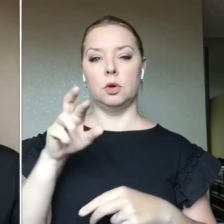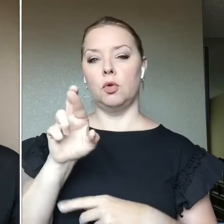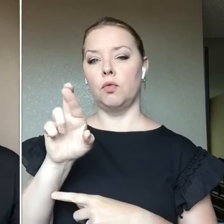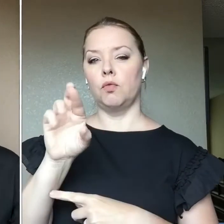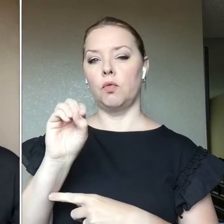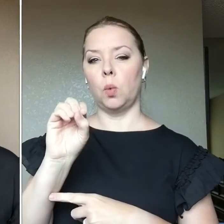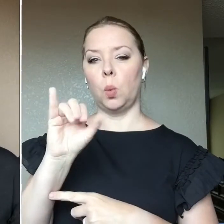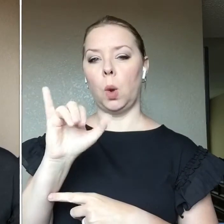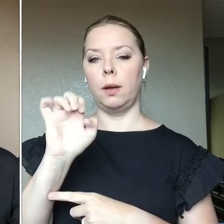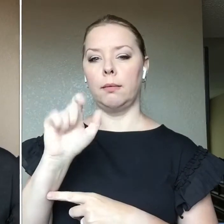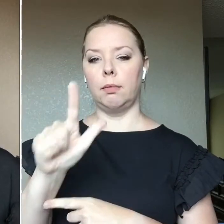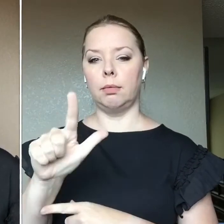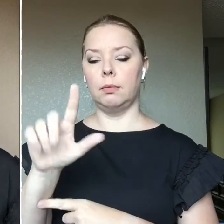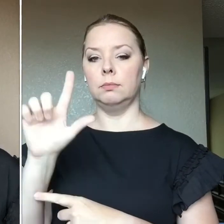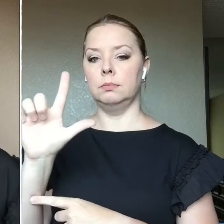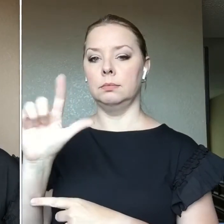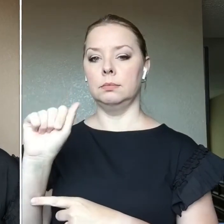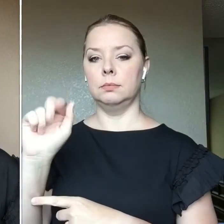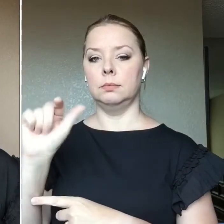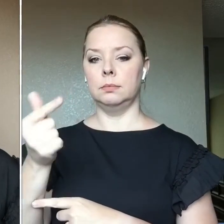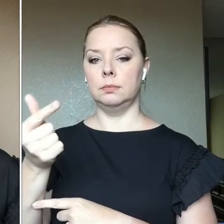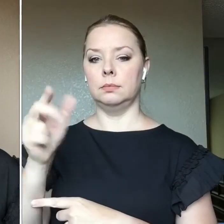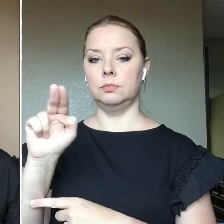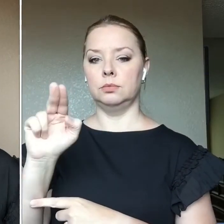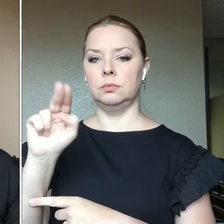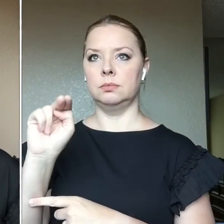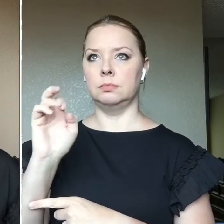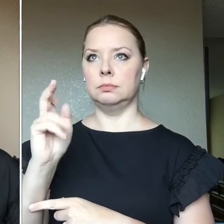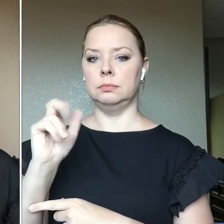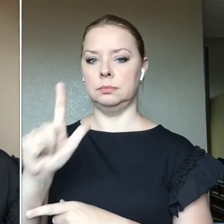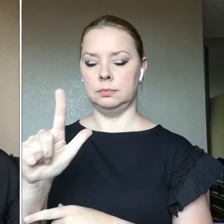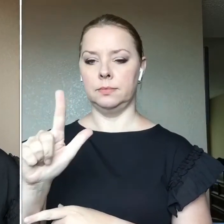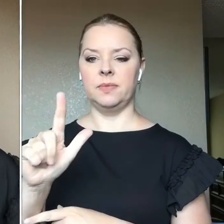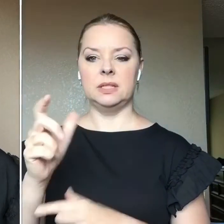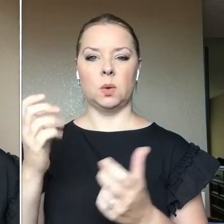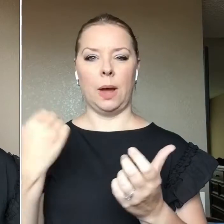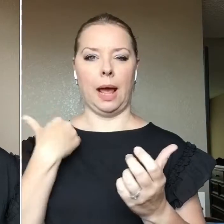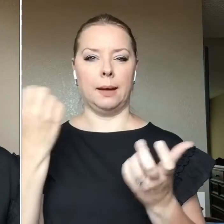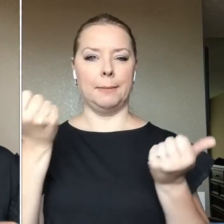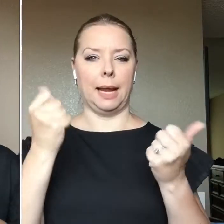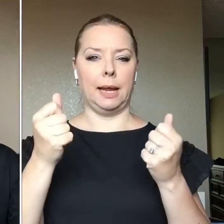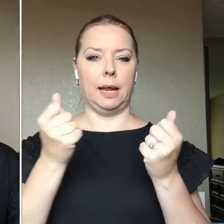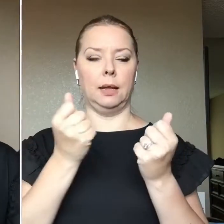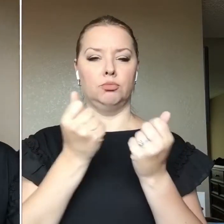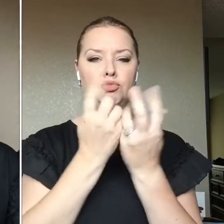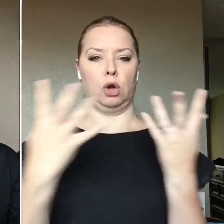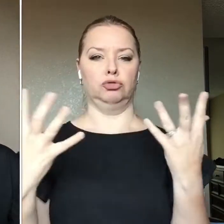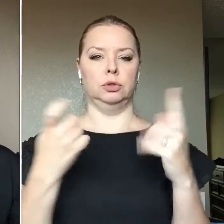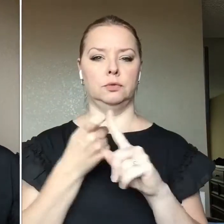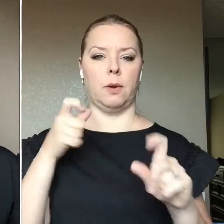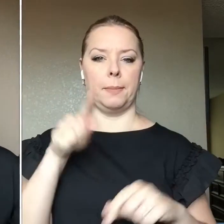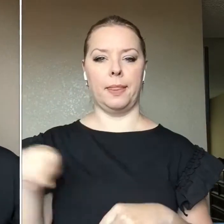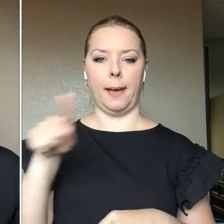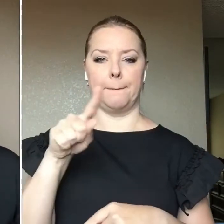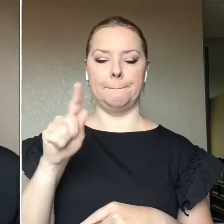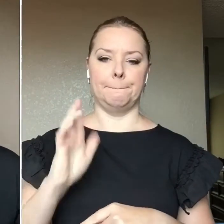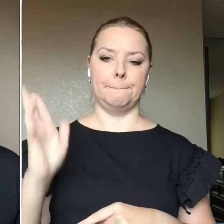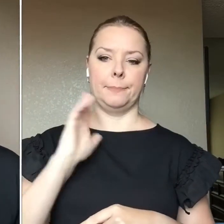Um, these are a lot of the brushes that I had in my kit. I just put it on there, and then.